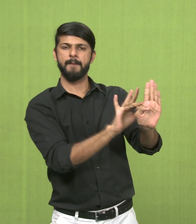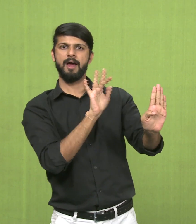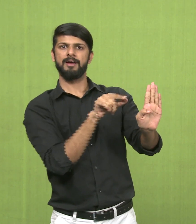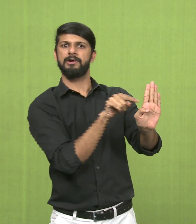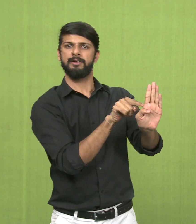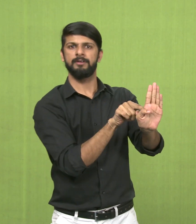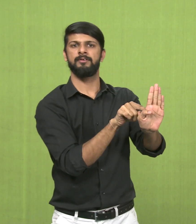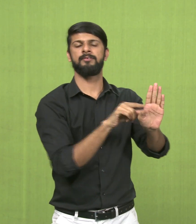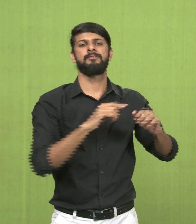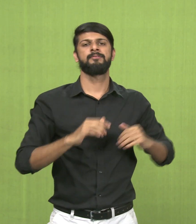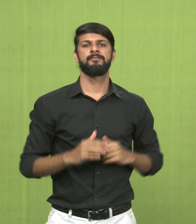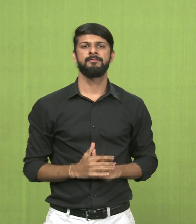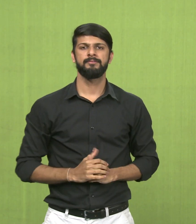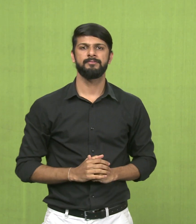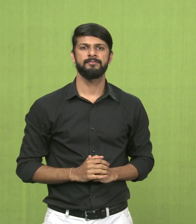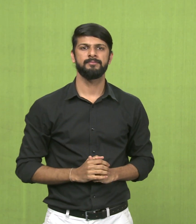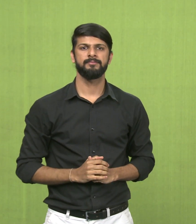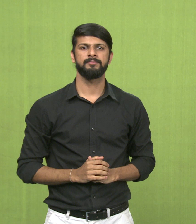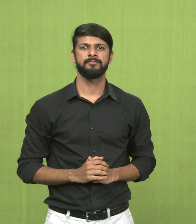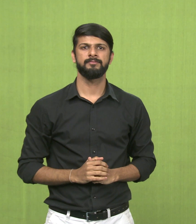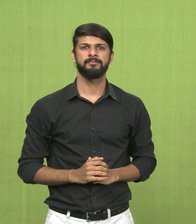And you can see the play of light and shadow.